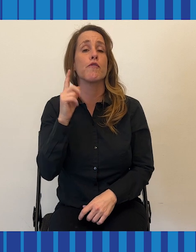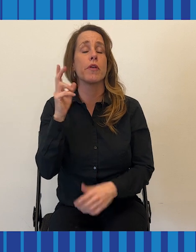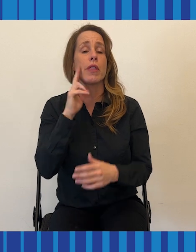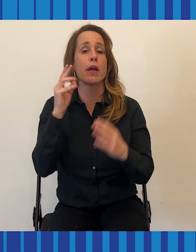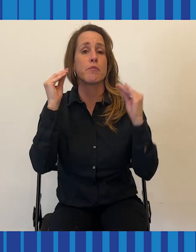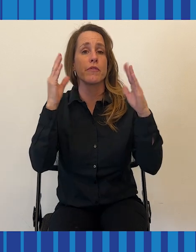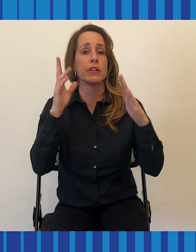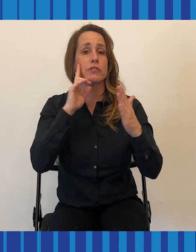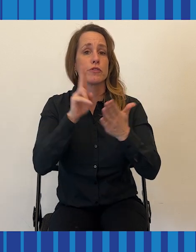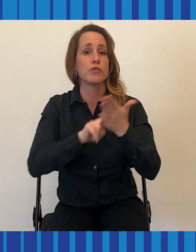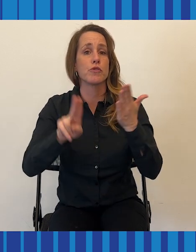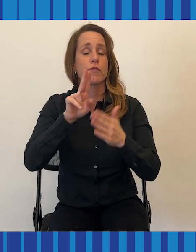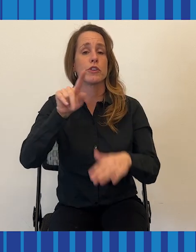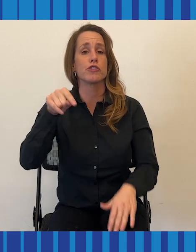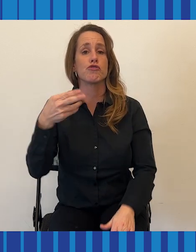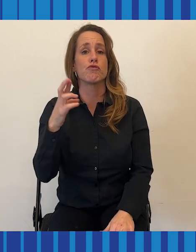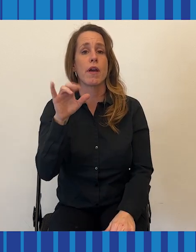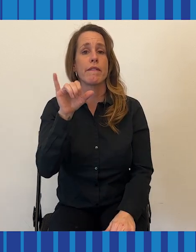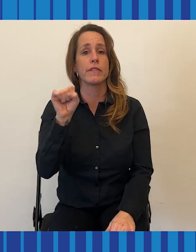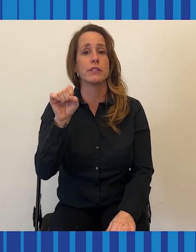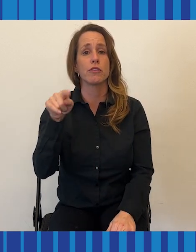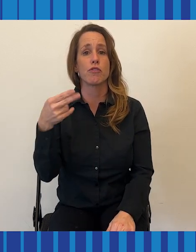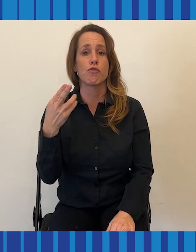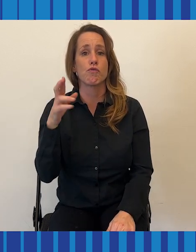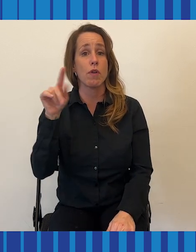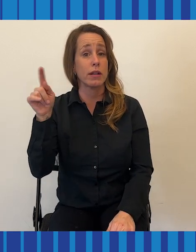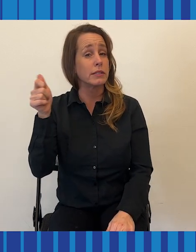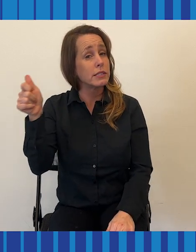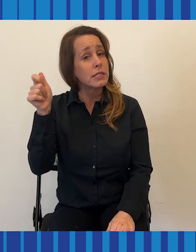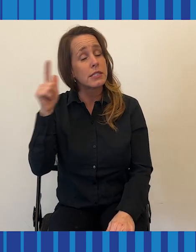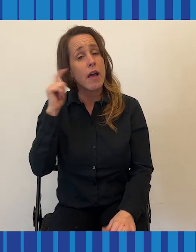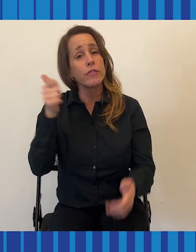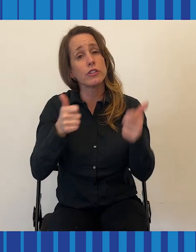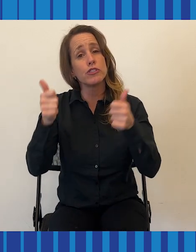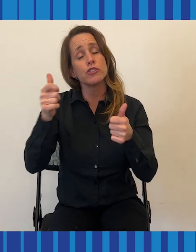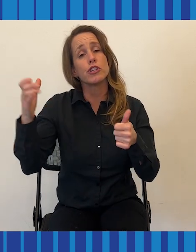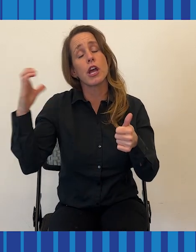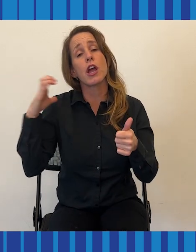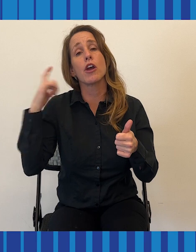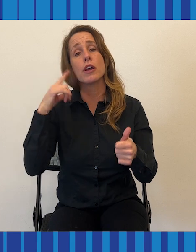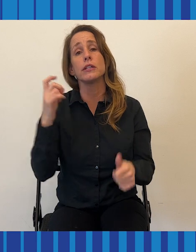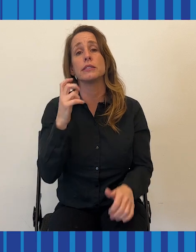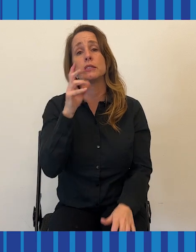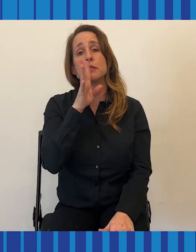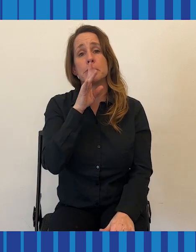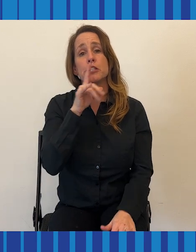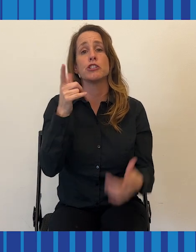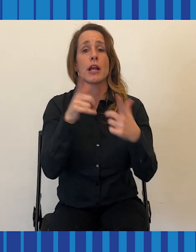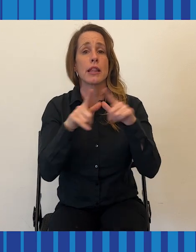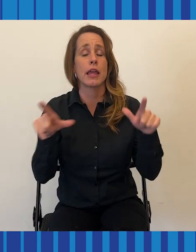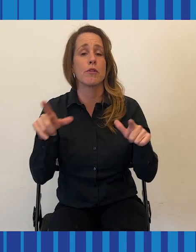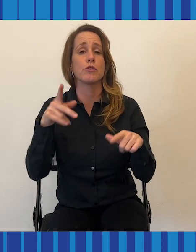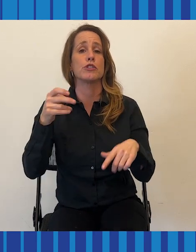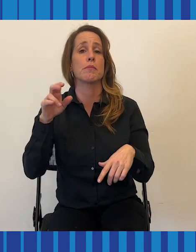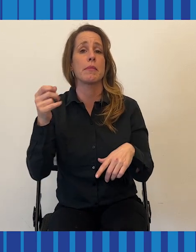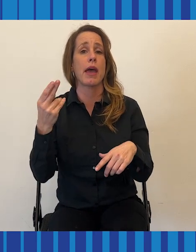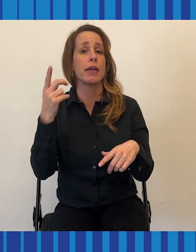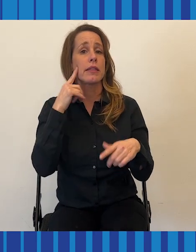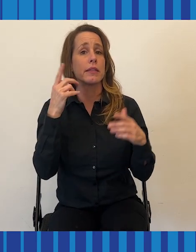says Travis Threatts. He's a professor and chair of the Department of Speech, Language, and Hearing Sciences at St. Louis University.